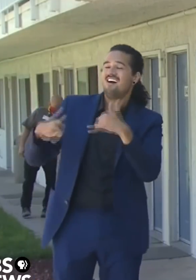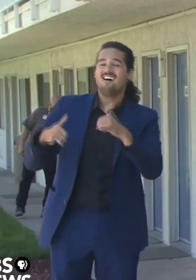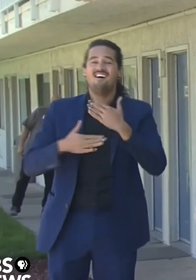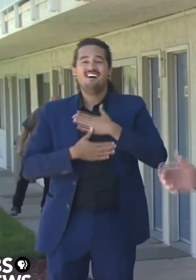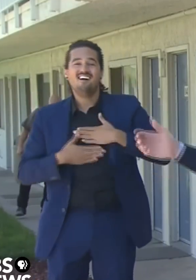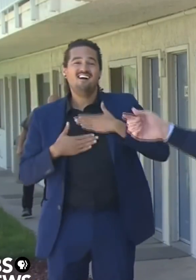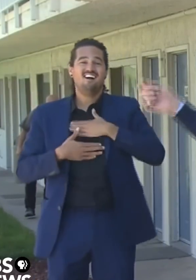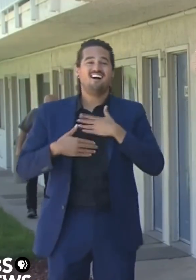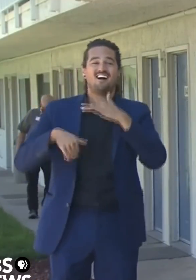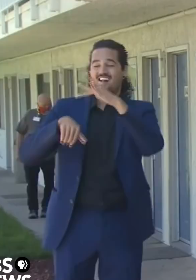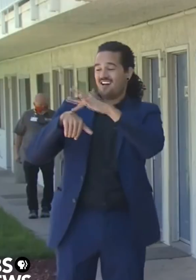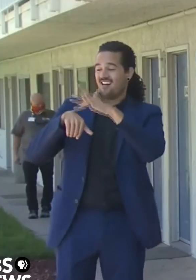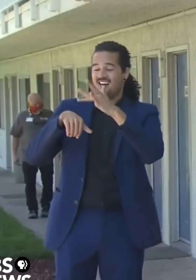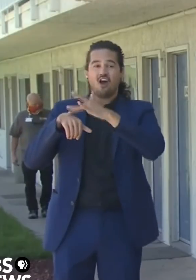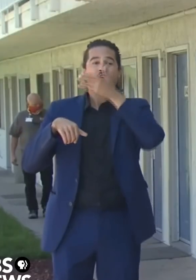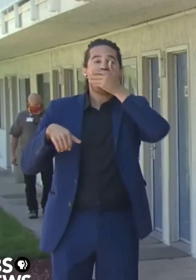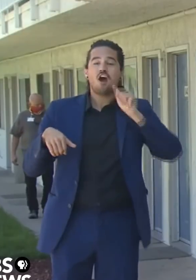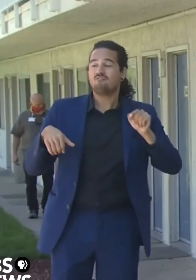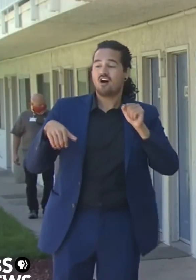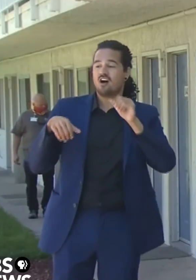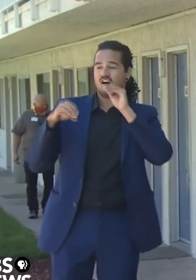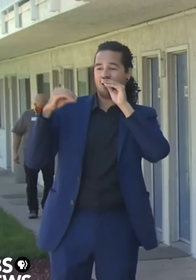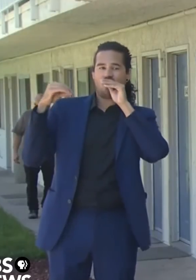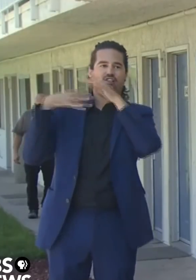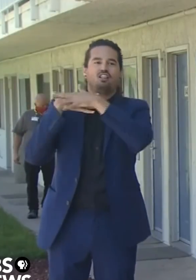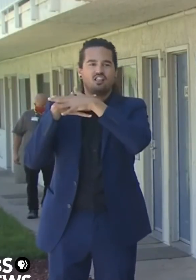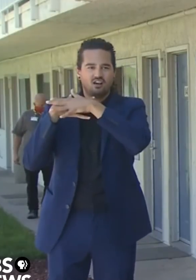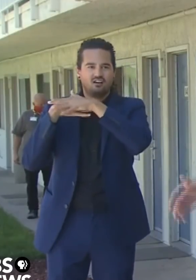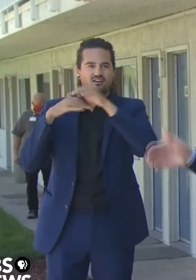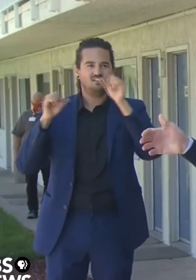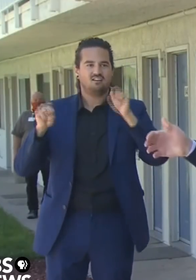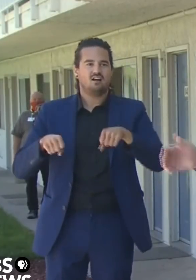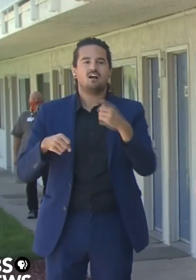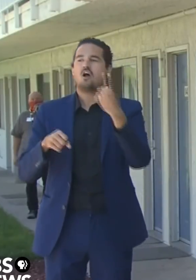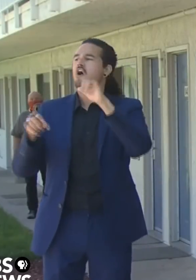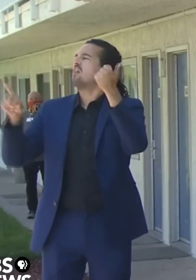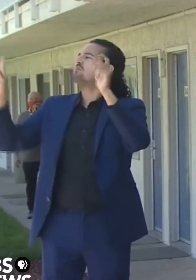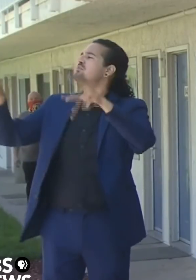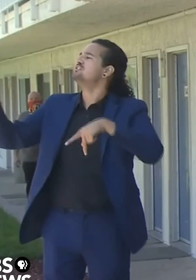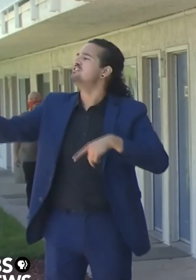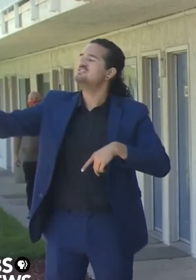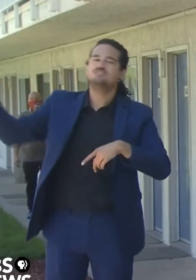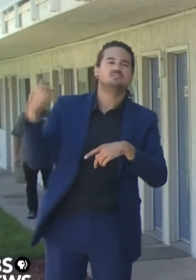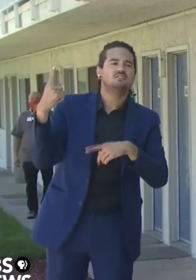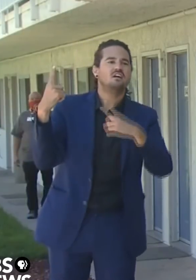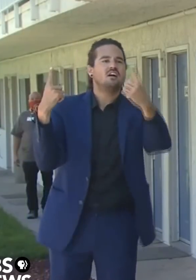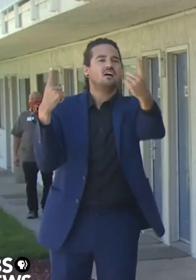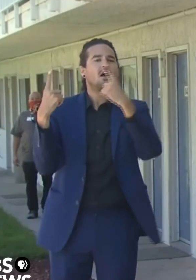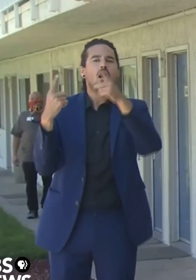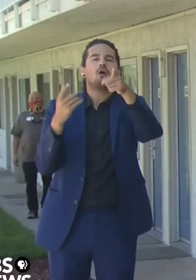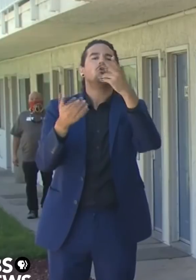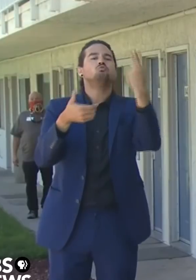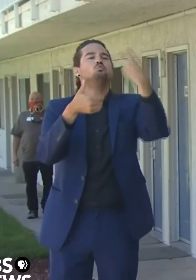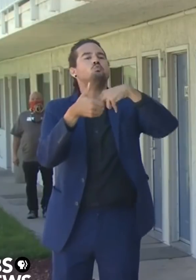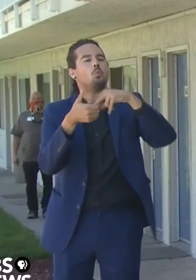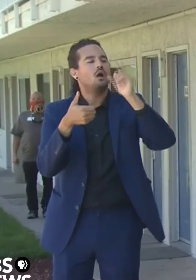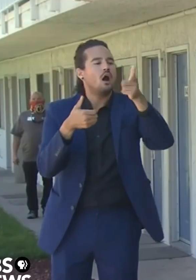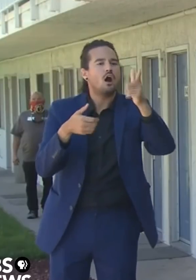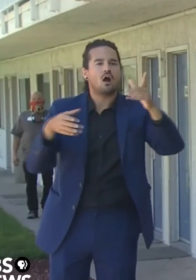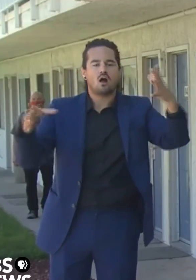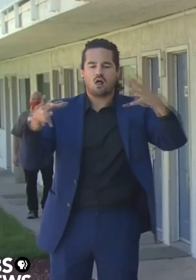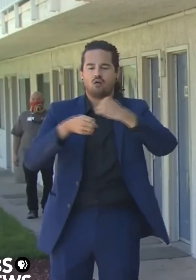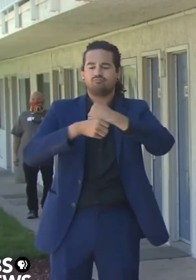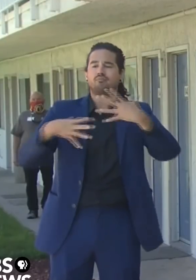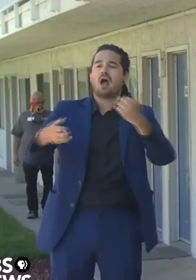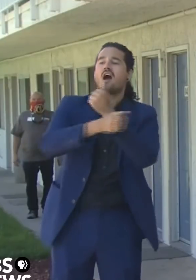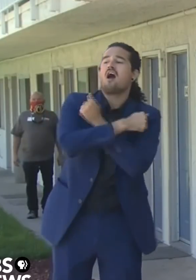and all of a sudden there comes Uncle Bob two hours late. He gives everyone a hug and they are. Hey, Uncle Bob, where's the mask? And